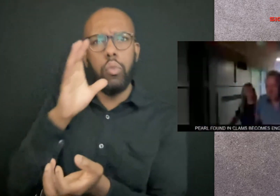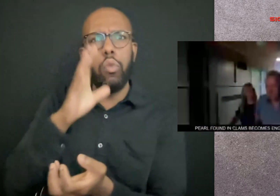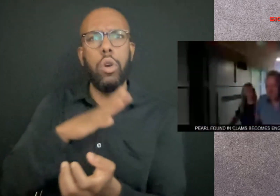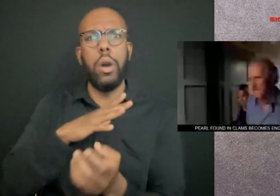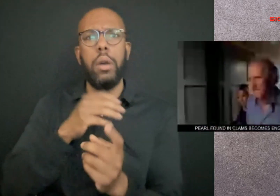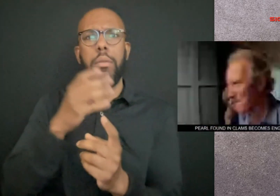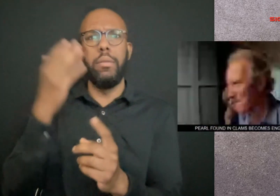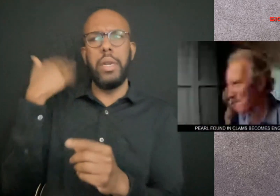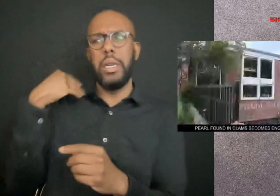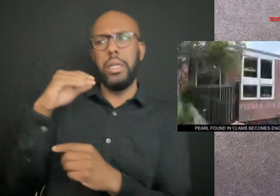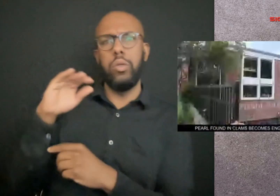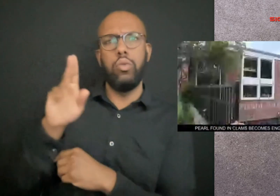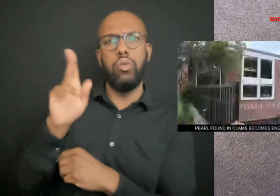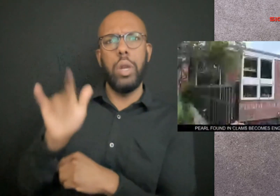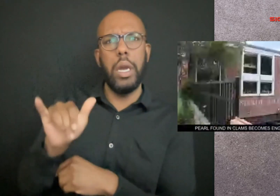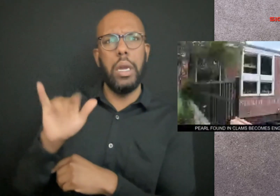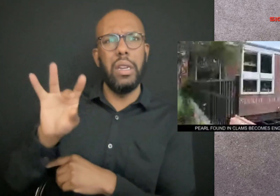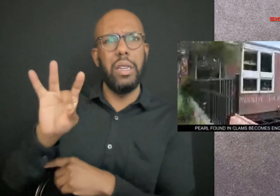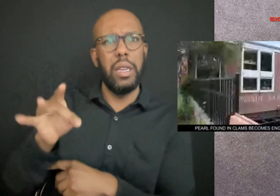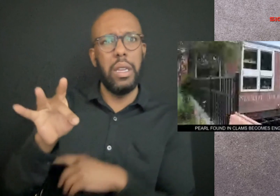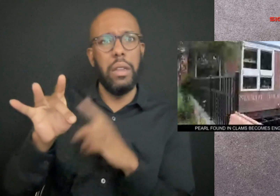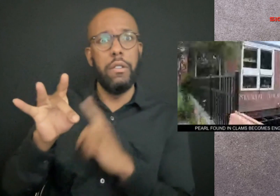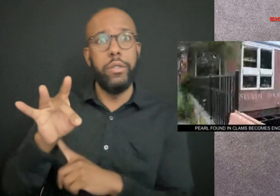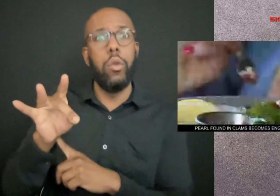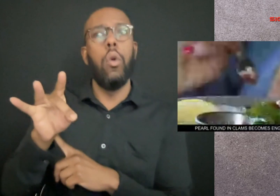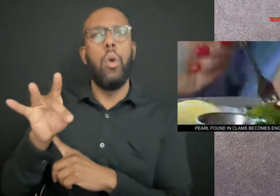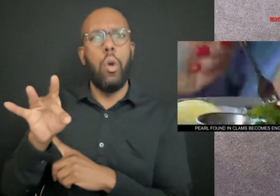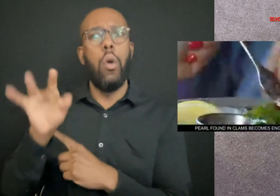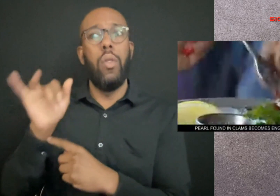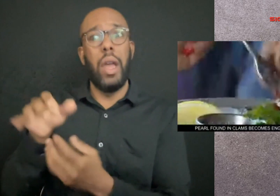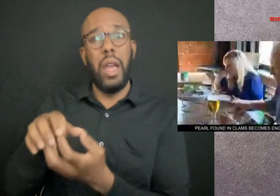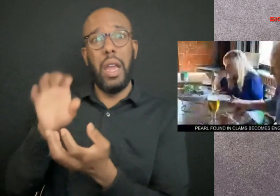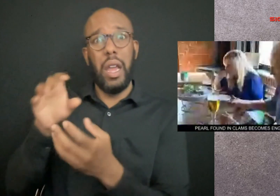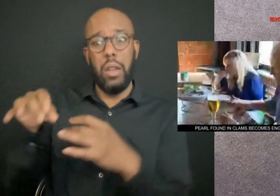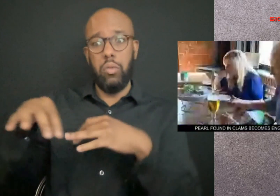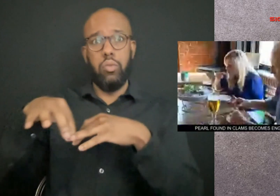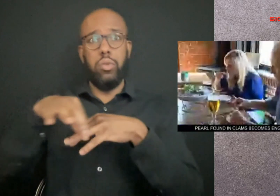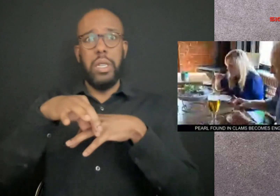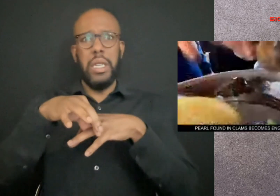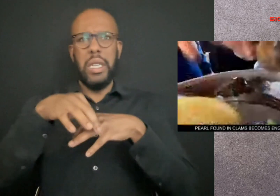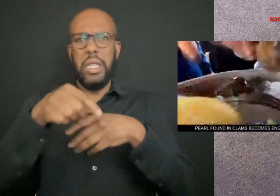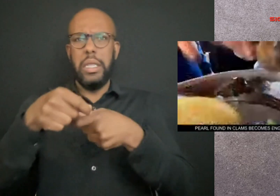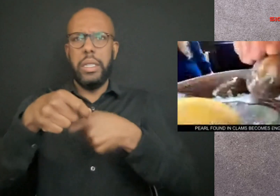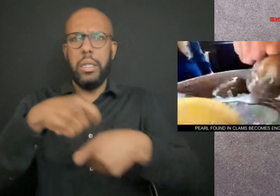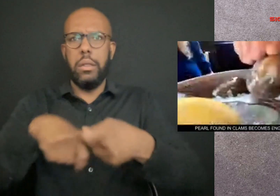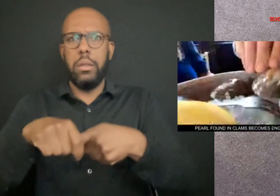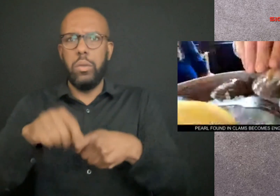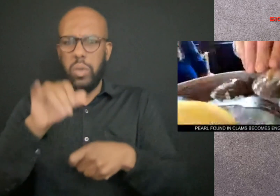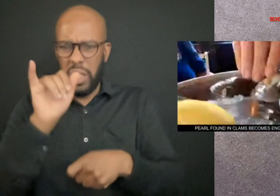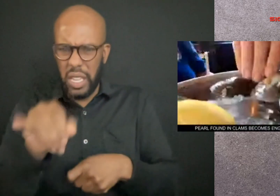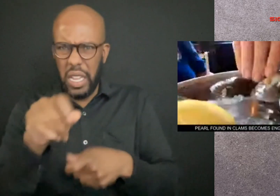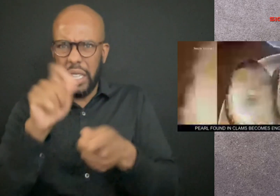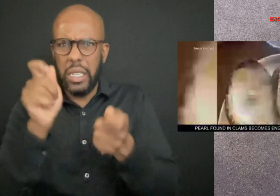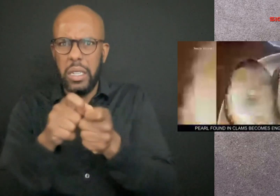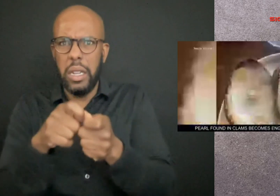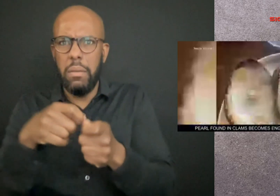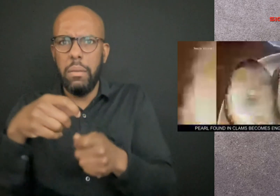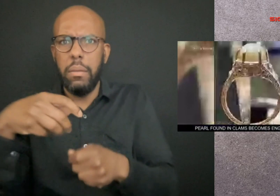8th. So, they took the tiny pearl and turned it into a tailor-made